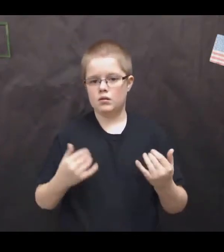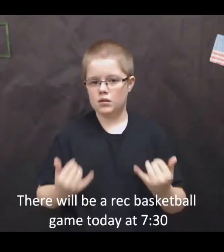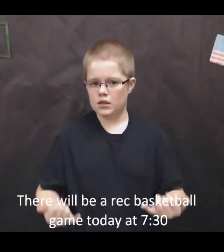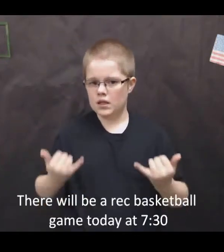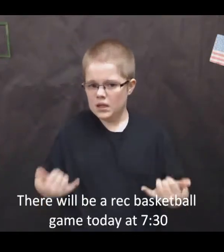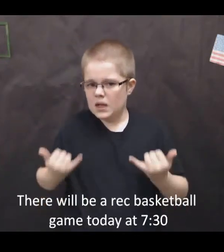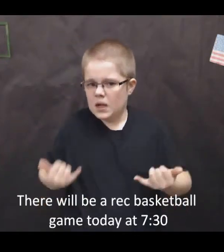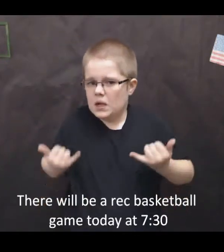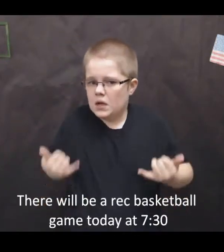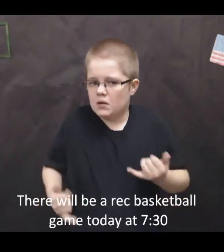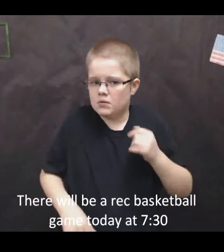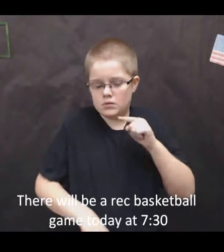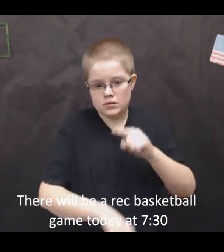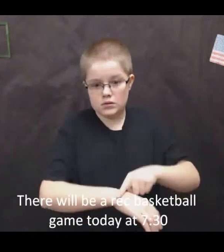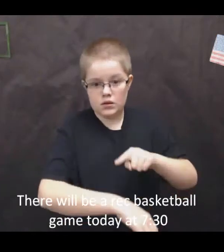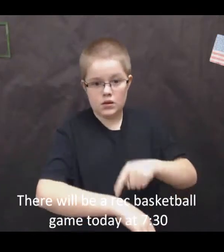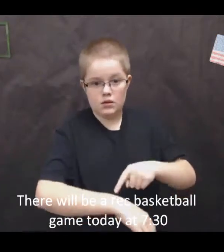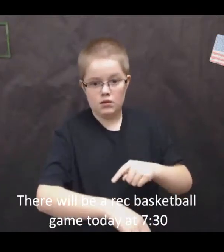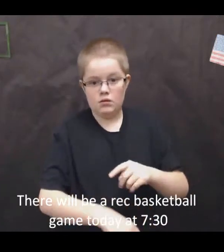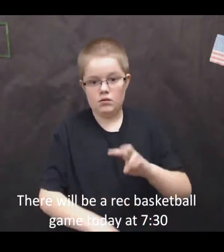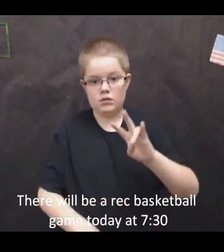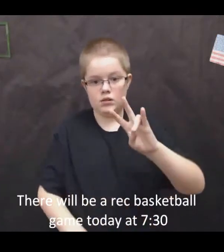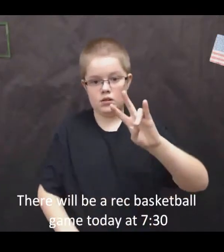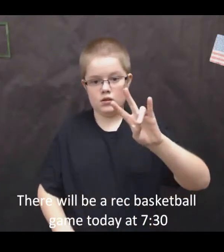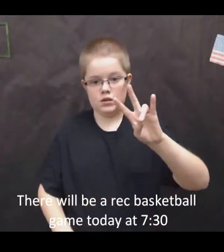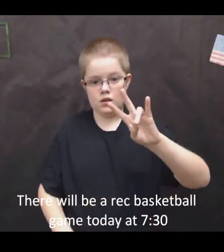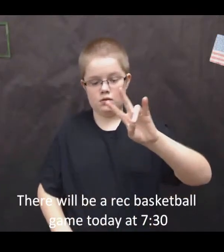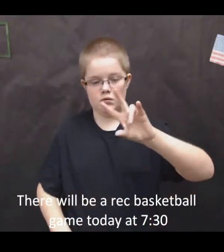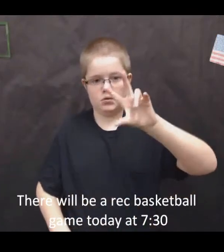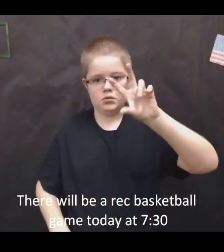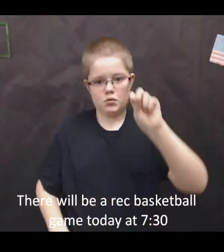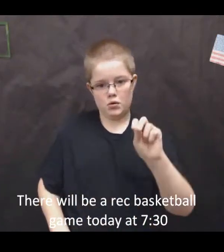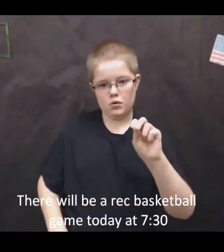There will be a rec basketball game today at 7.30.